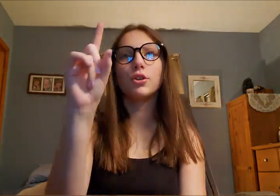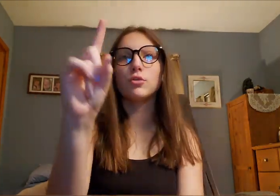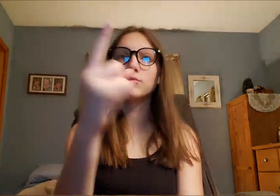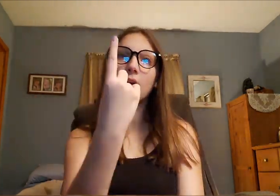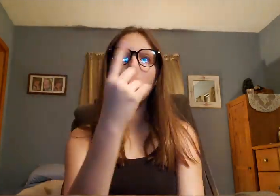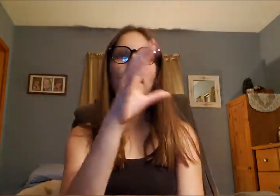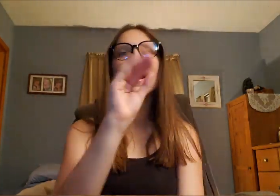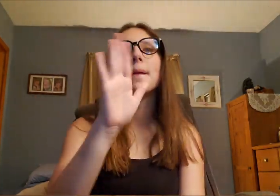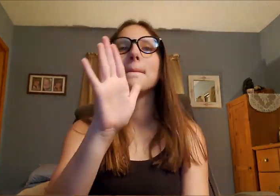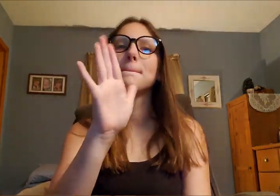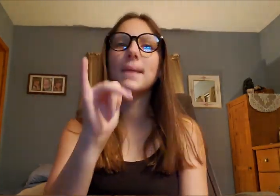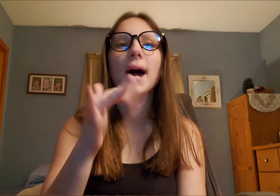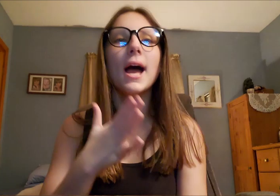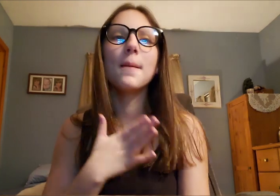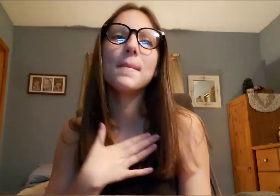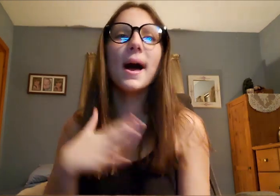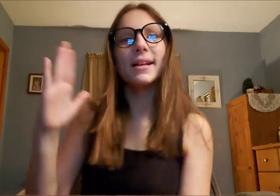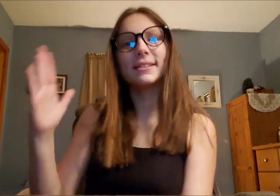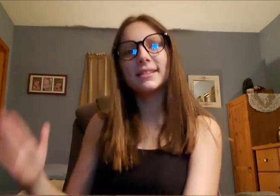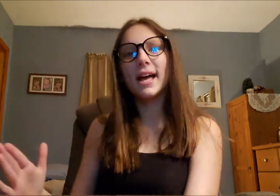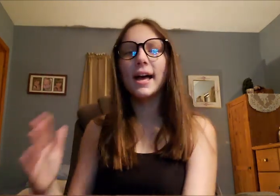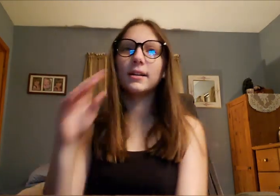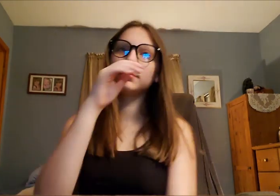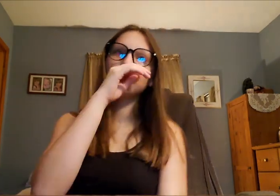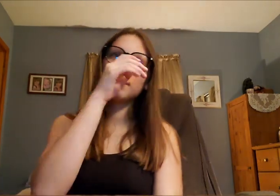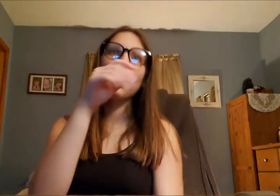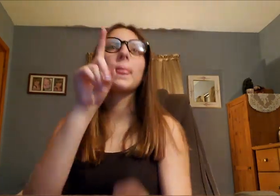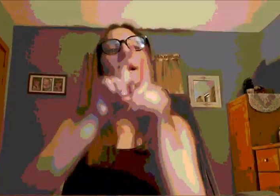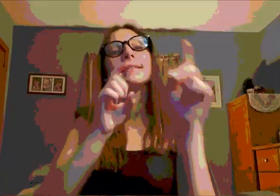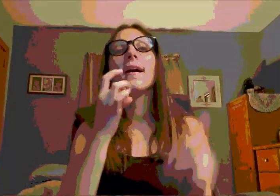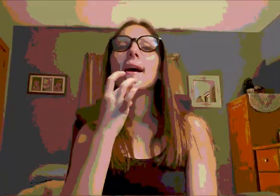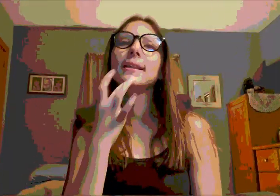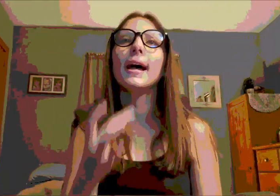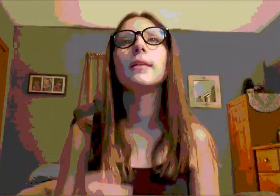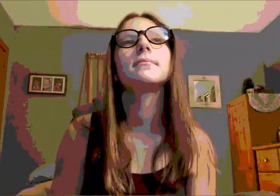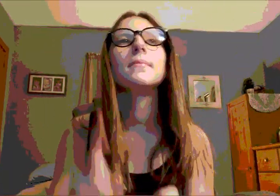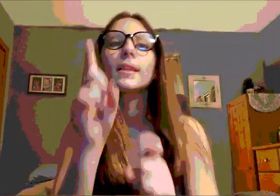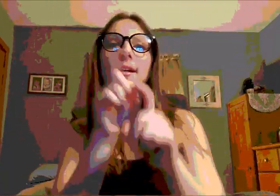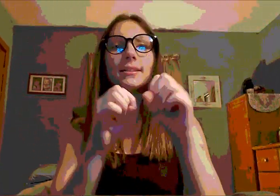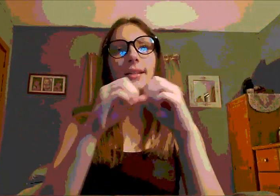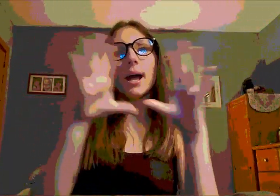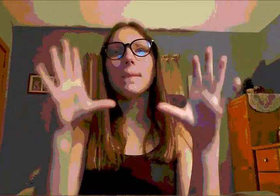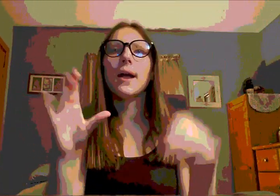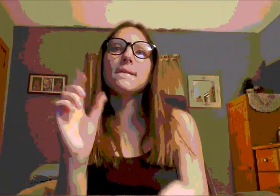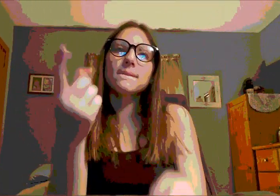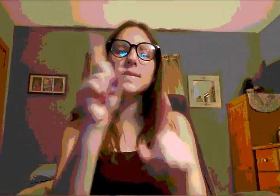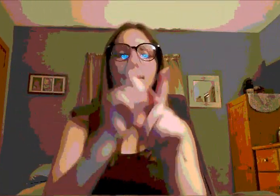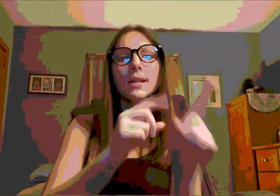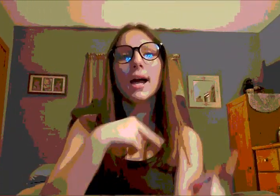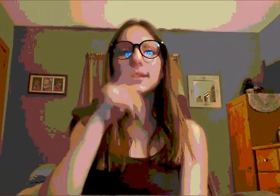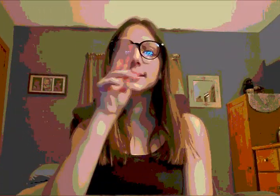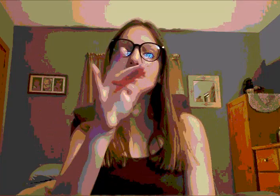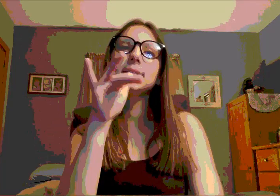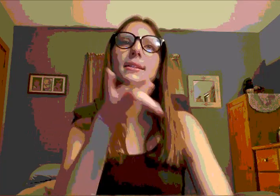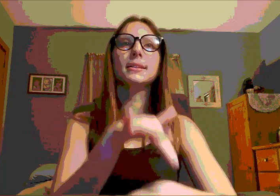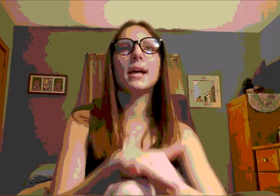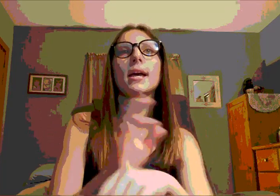around and you're by my side Starlight, starlight, the star I see tonight